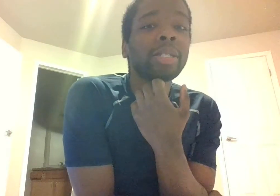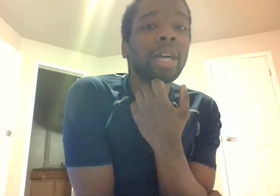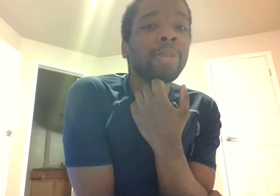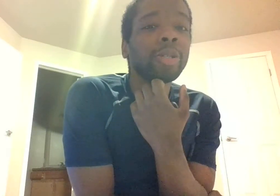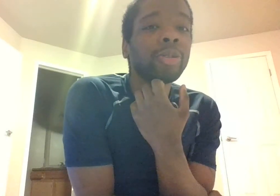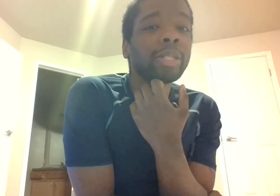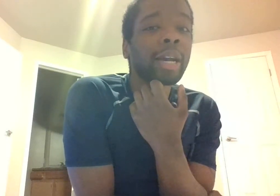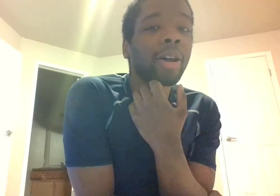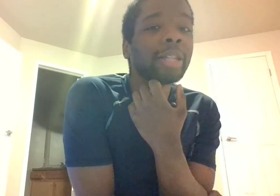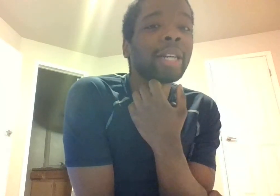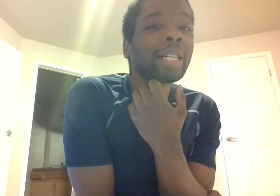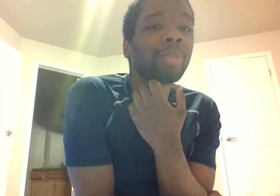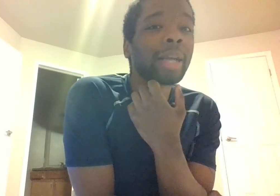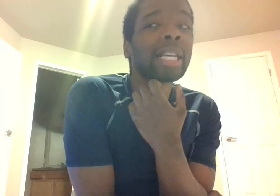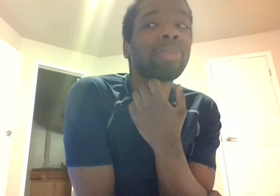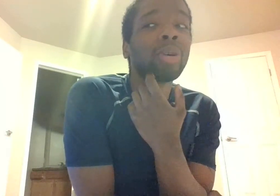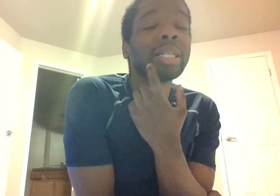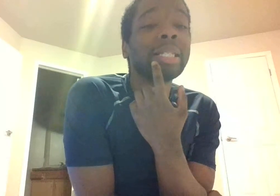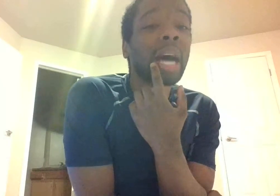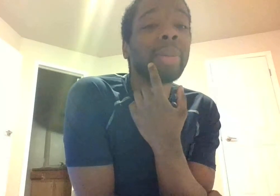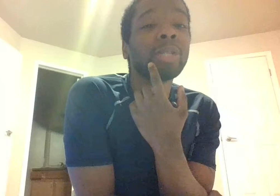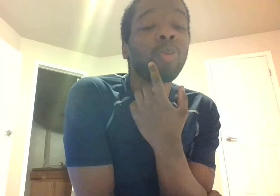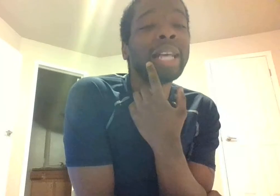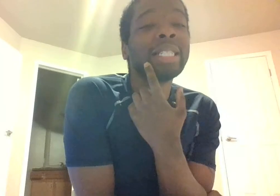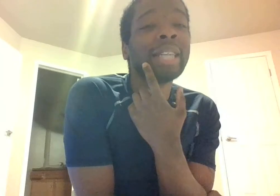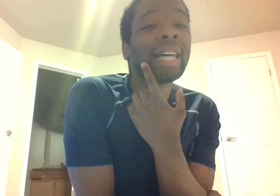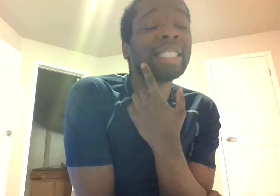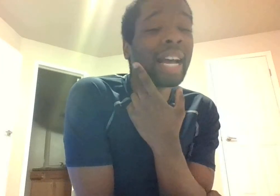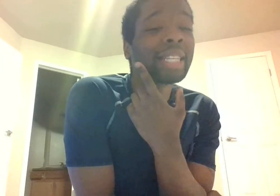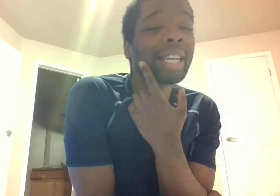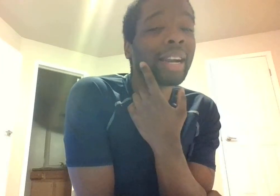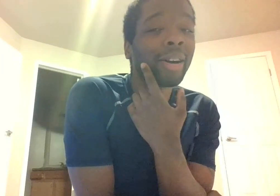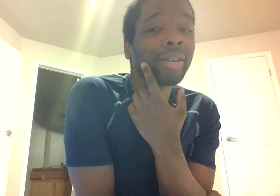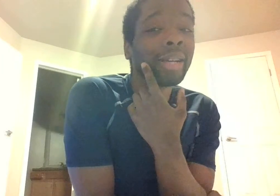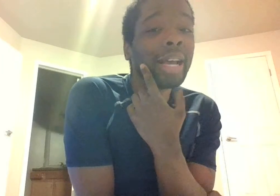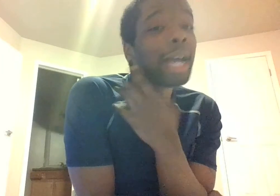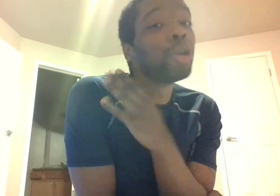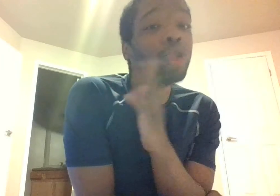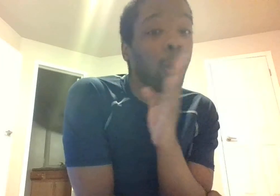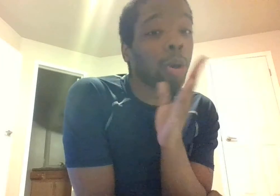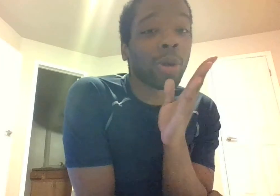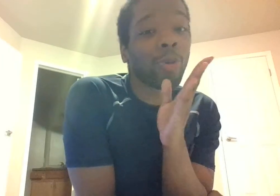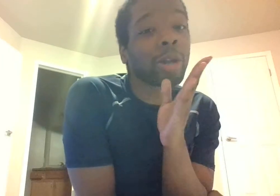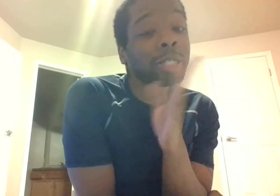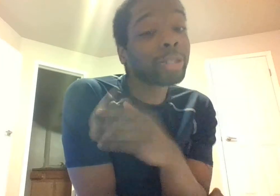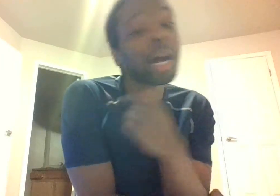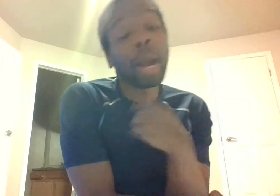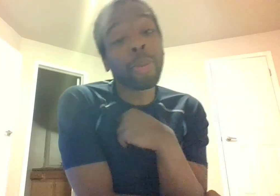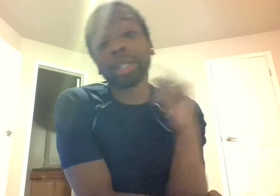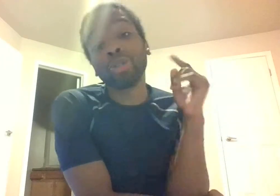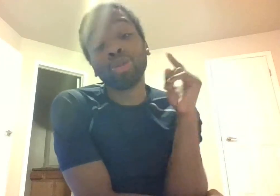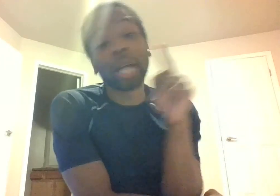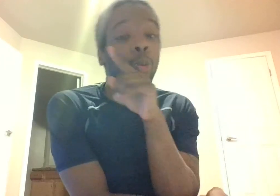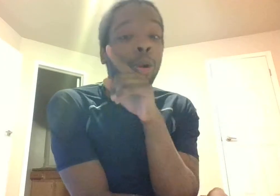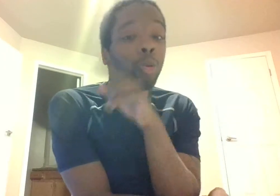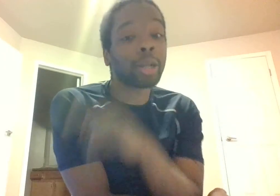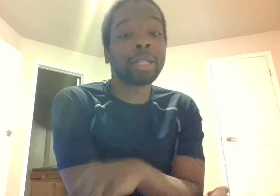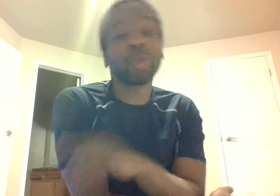come and do it taking out their jobs they take them out of the dumbest weakest jobs not to get caught and no one want to work in them serious I press you do not want to work in so